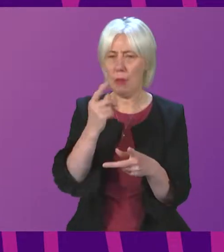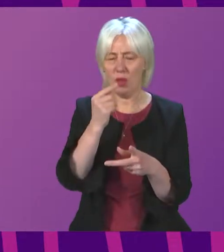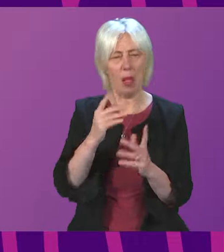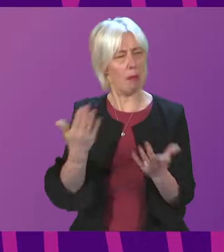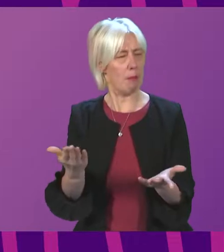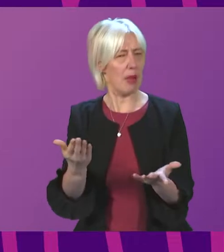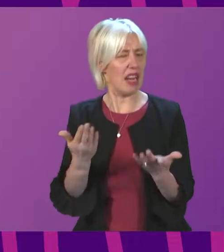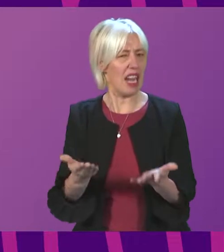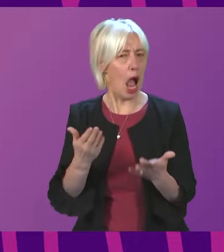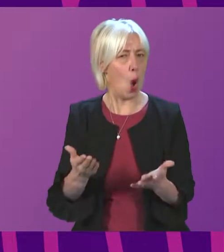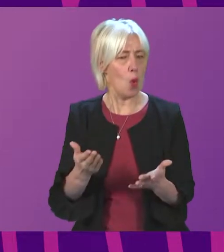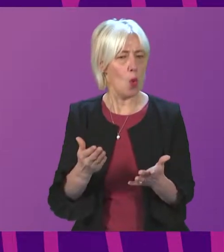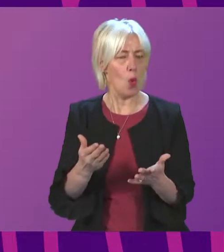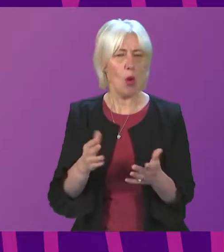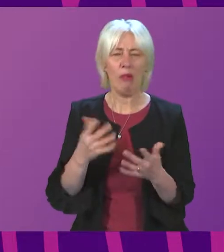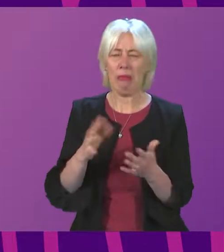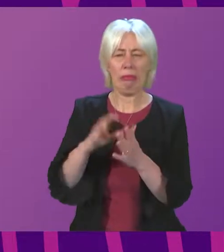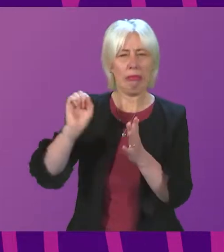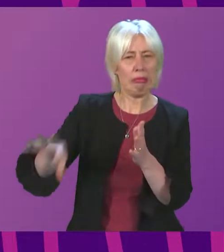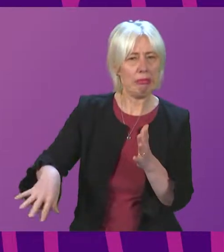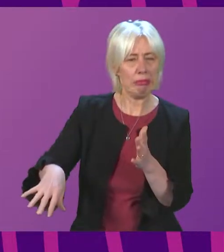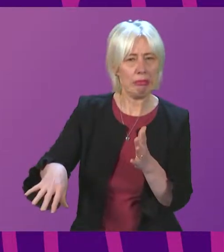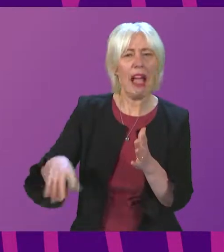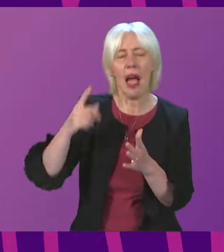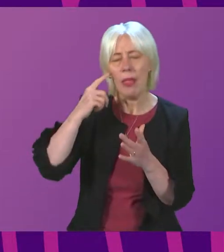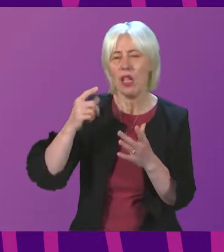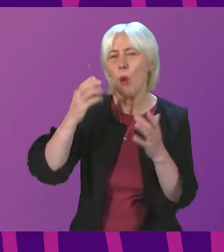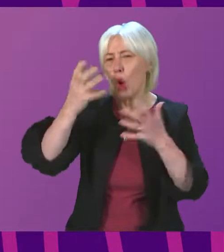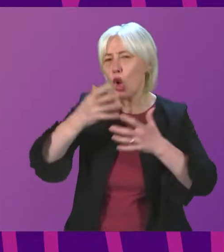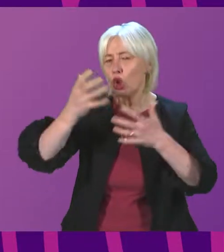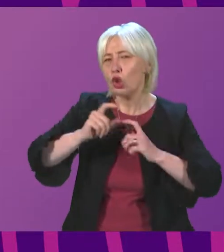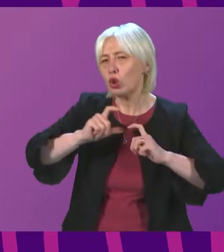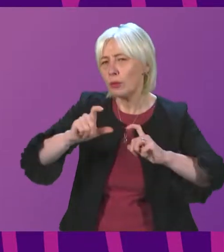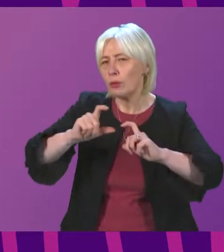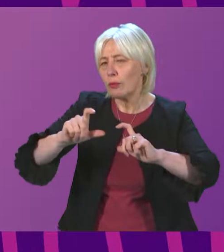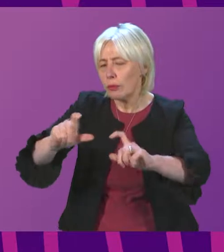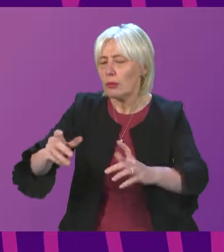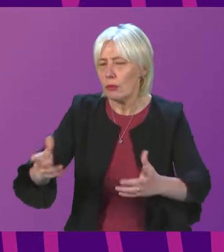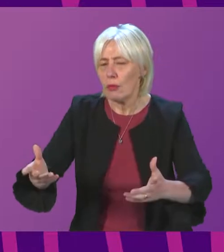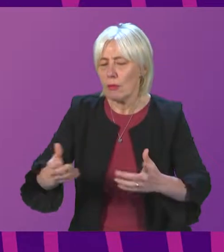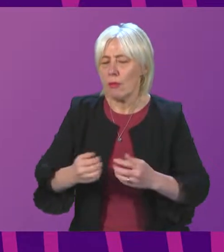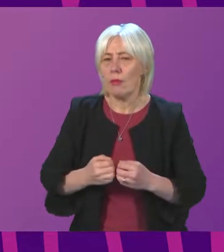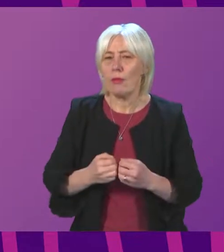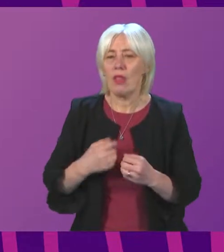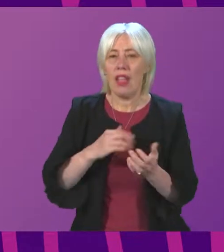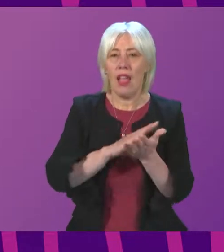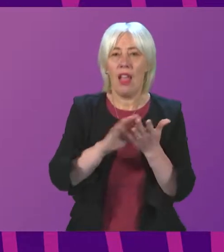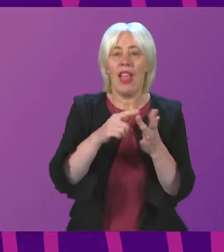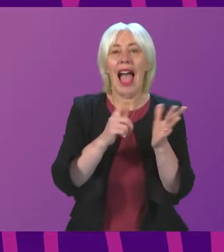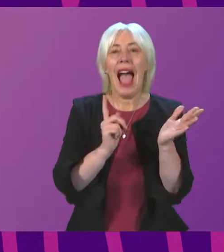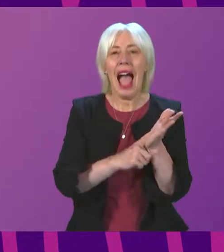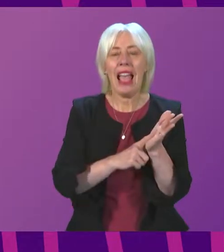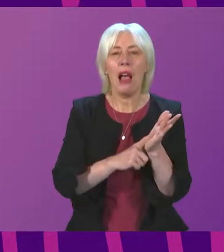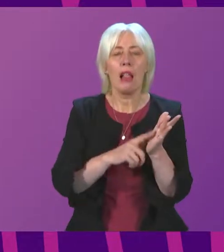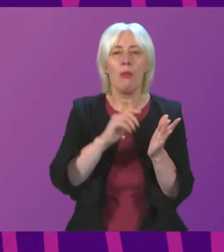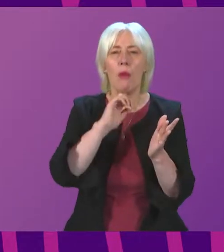temporarily dumped. I think there's an ongoing concern, however it be now, that Hiale may simply dust